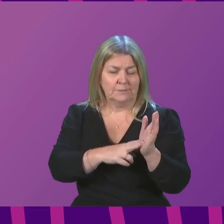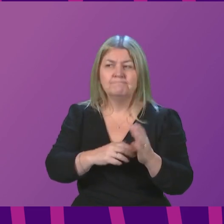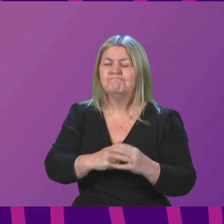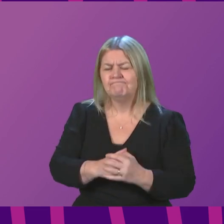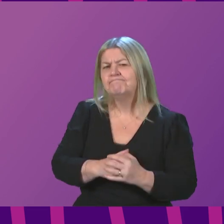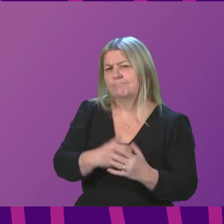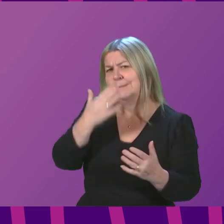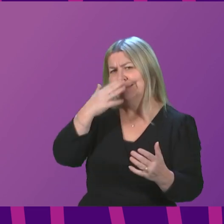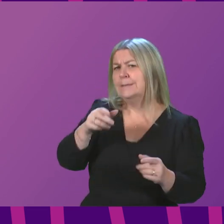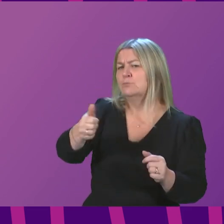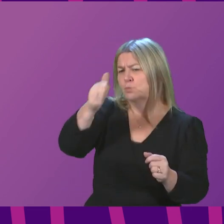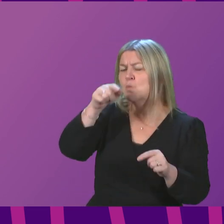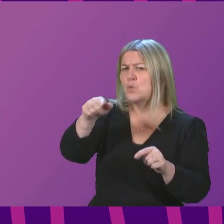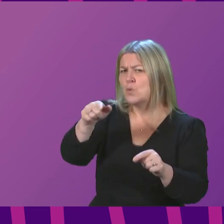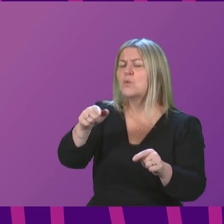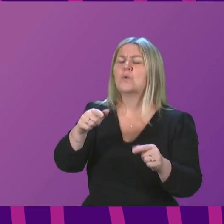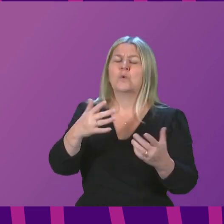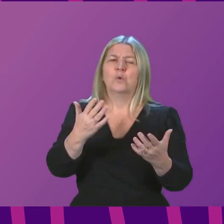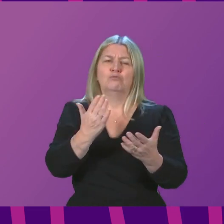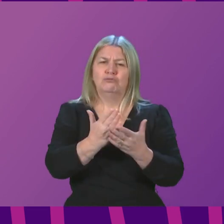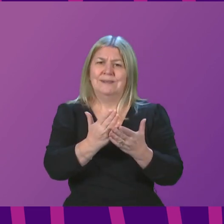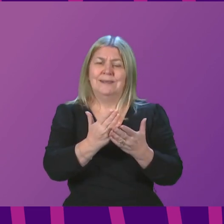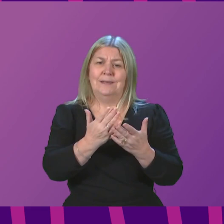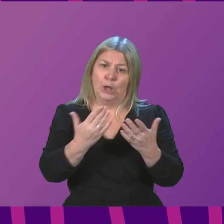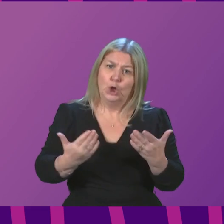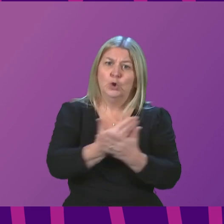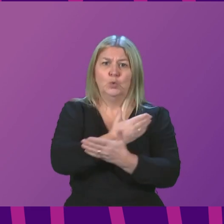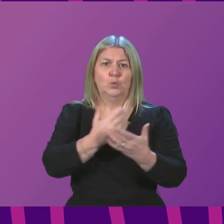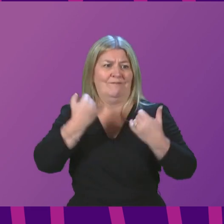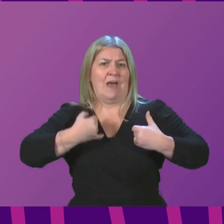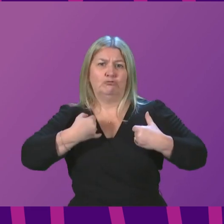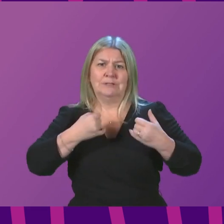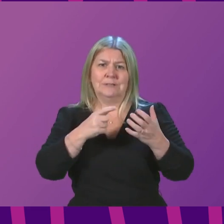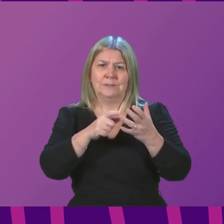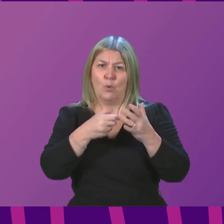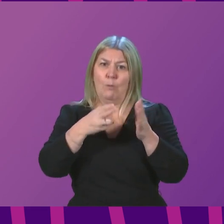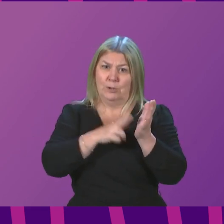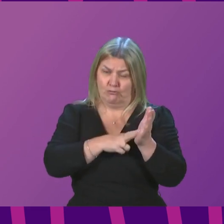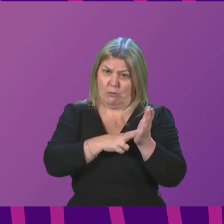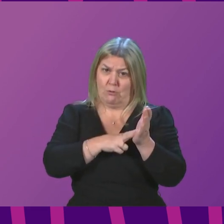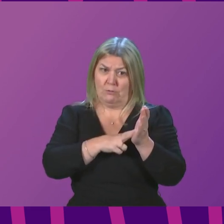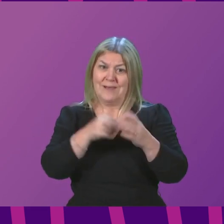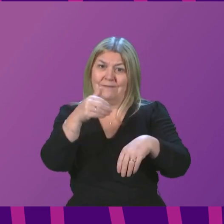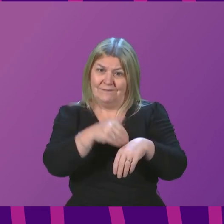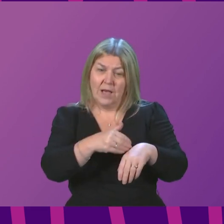this new virus type on pupils and young people returning to school, and particularly those who are returning in January to their preliminary